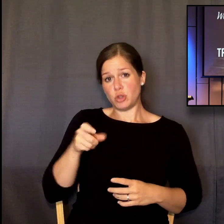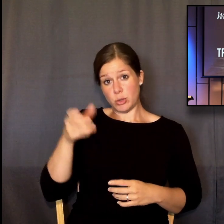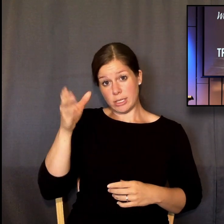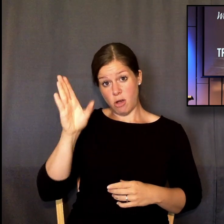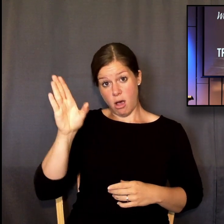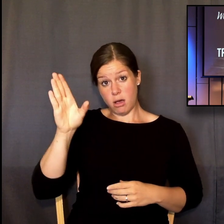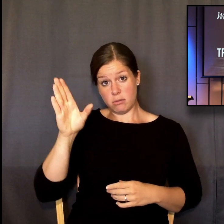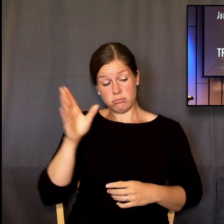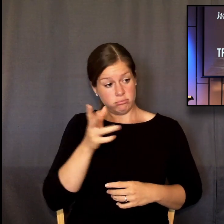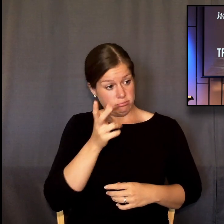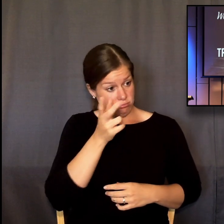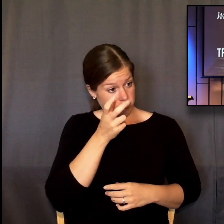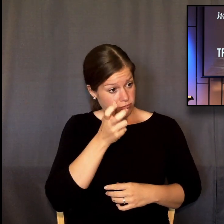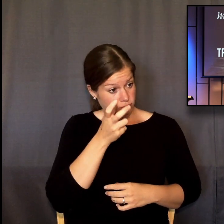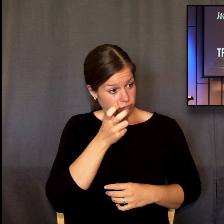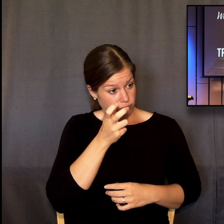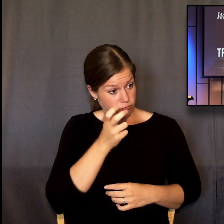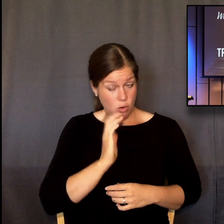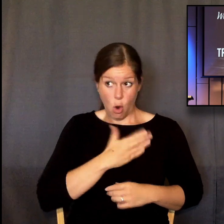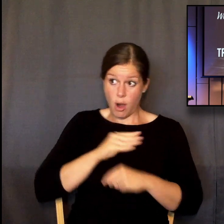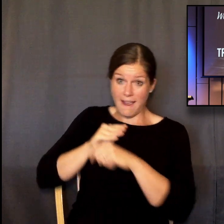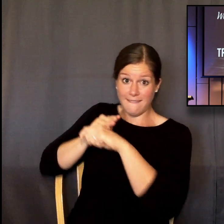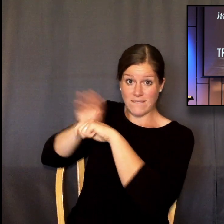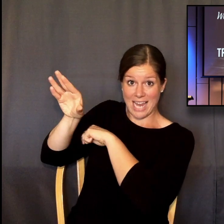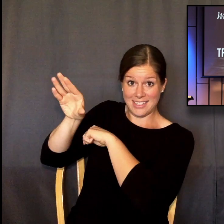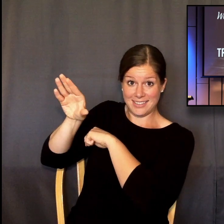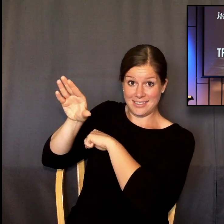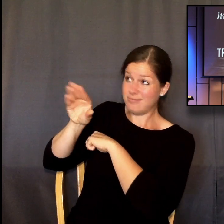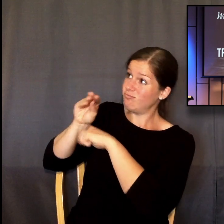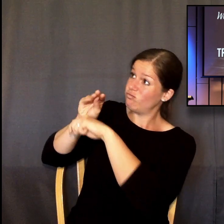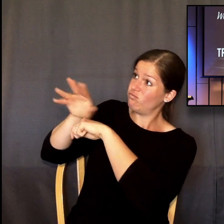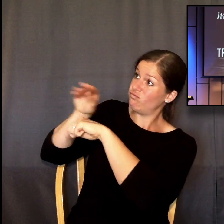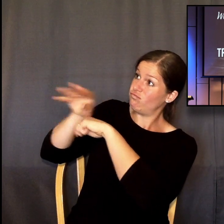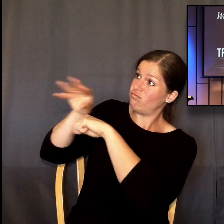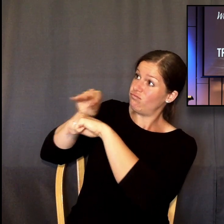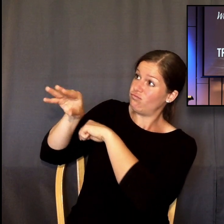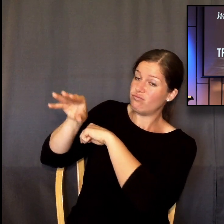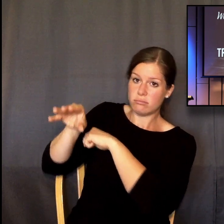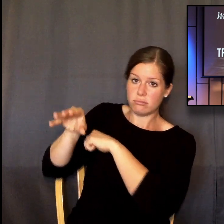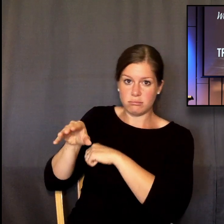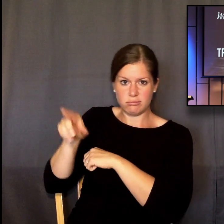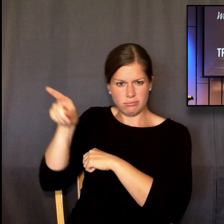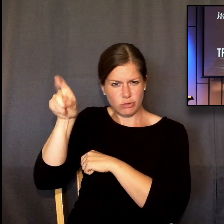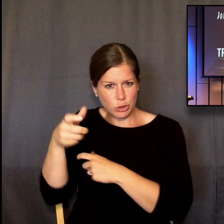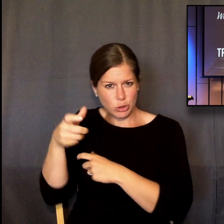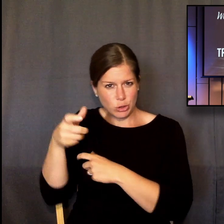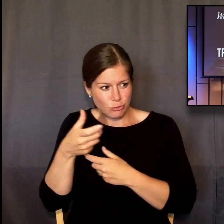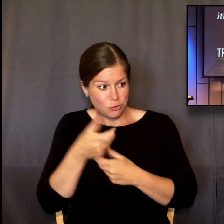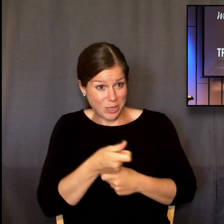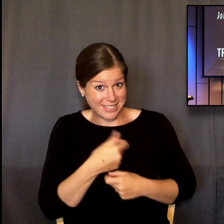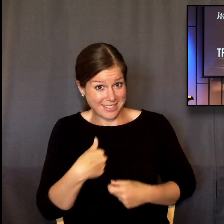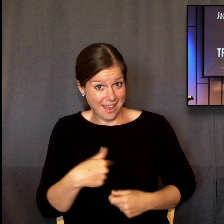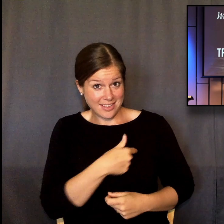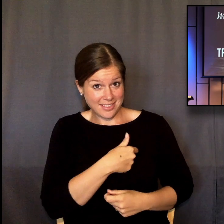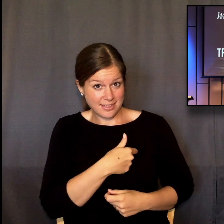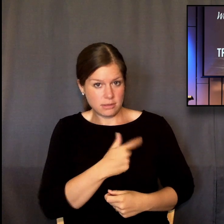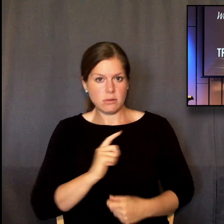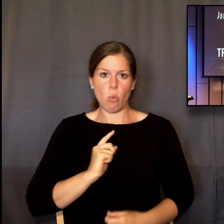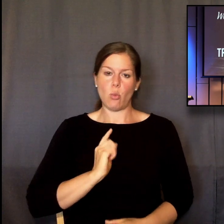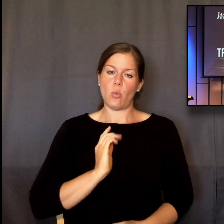even a tiny part of the universe? Would he trust input from people who lose their keys, forget their passwords, change their minds all the